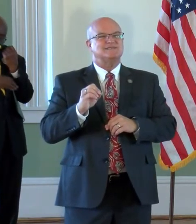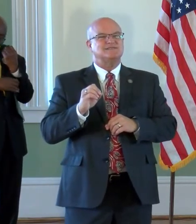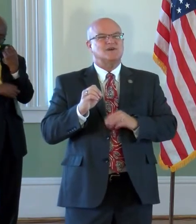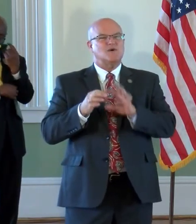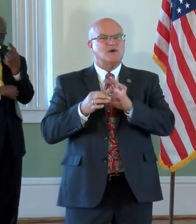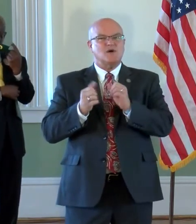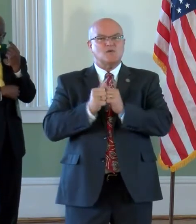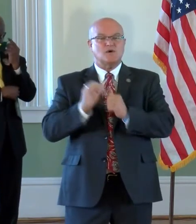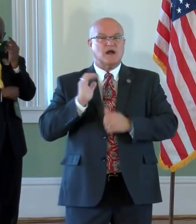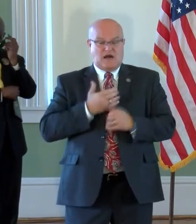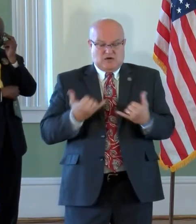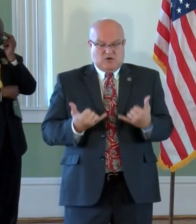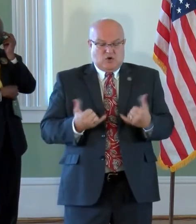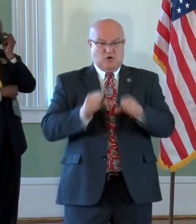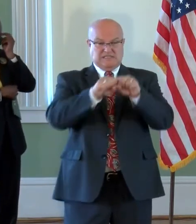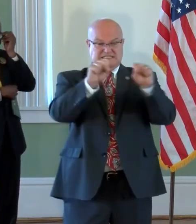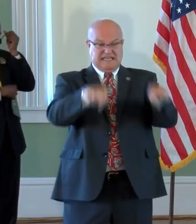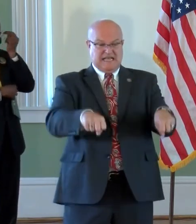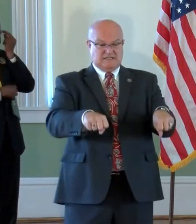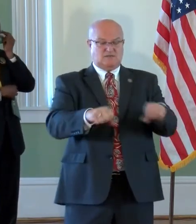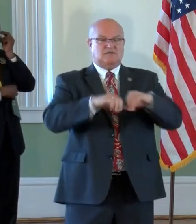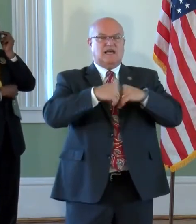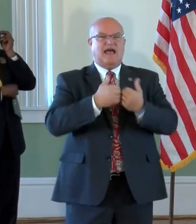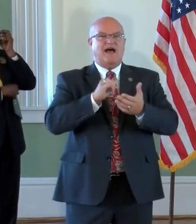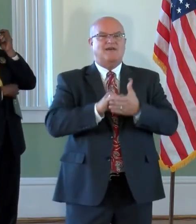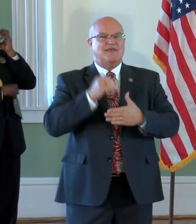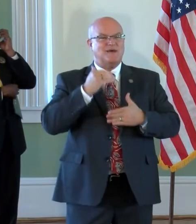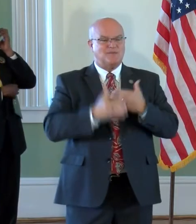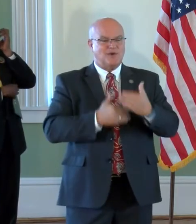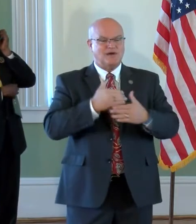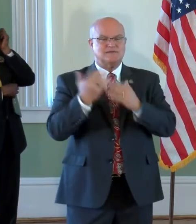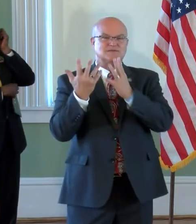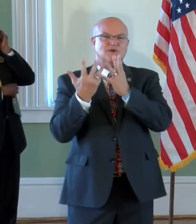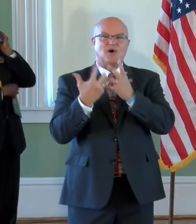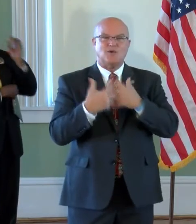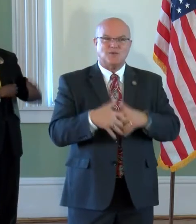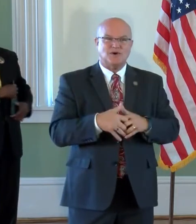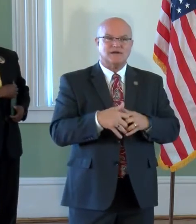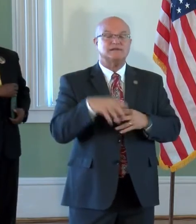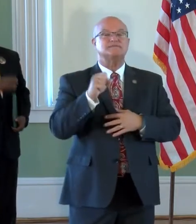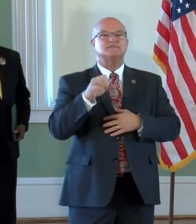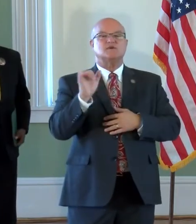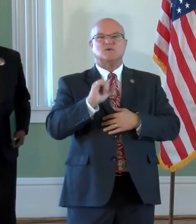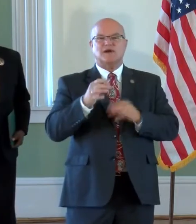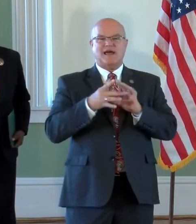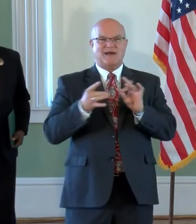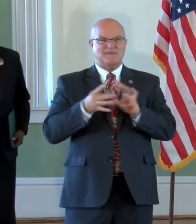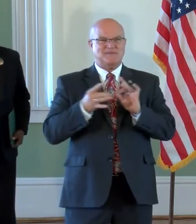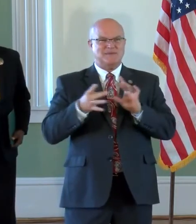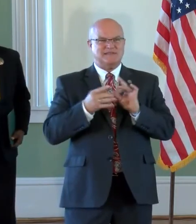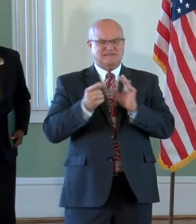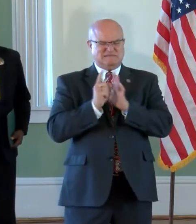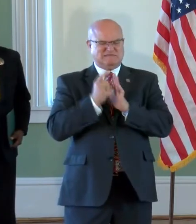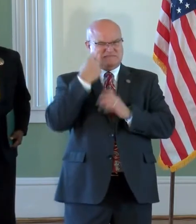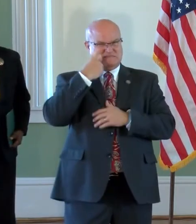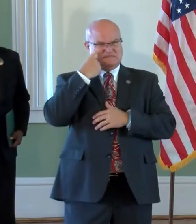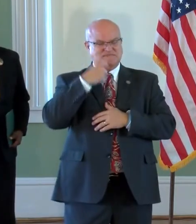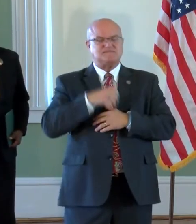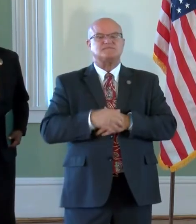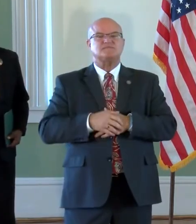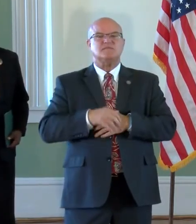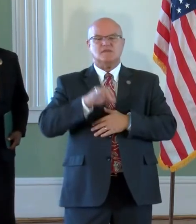relation to where our current statues are and how that process will all work. And so that's where I mentioned a moment ago,